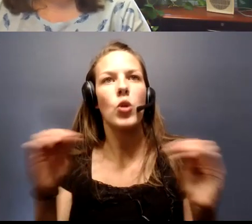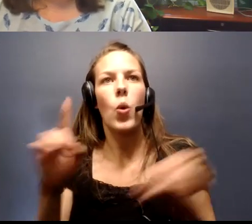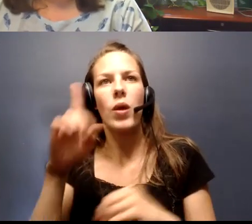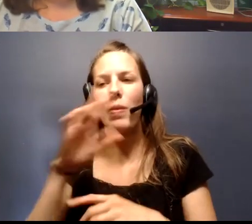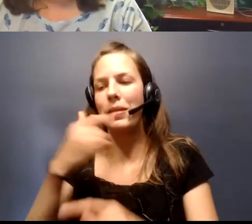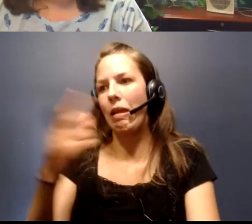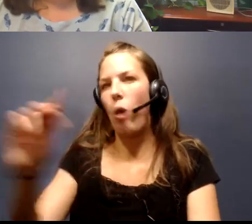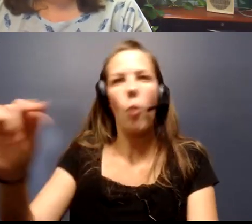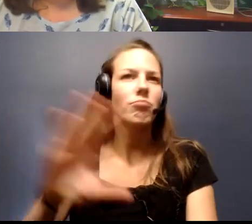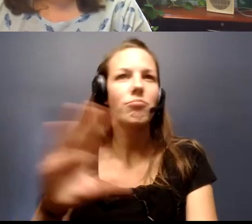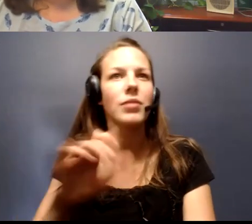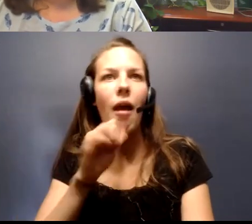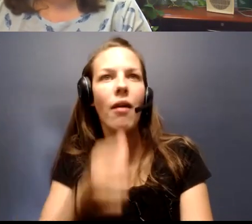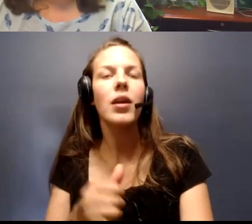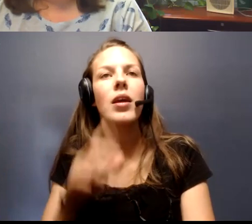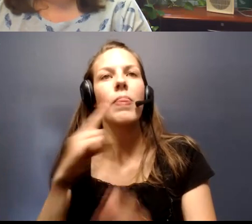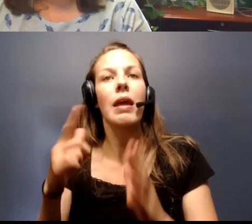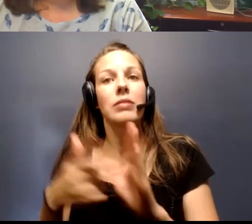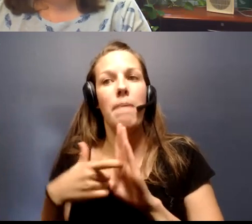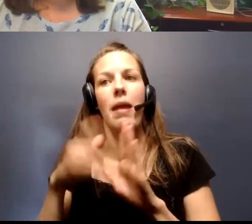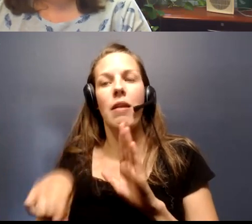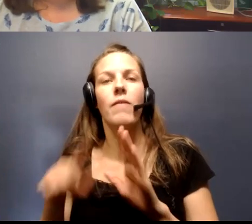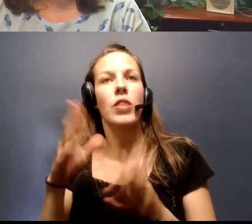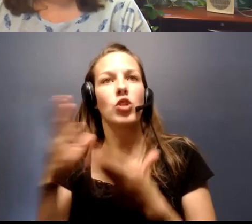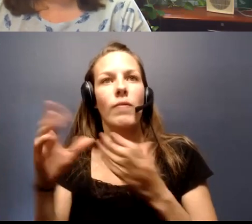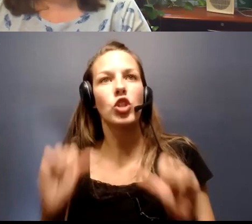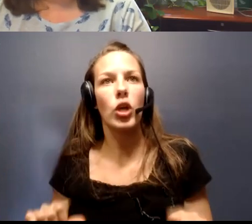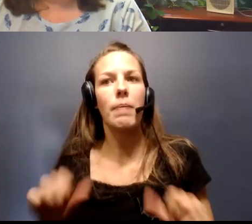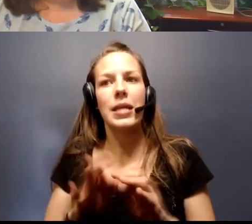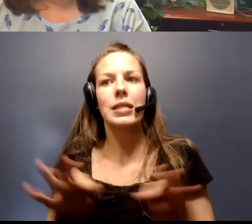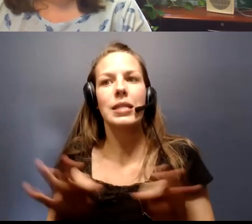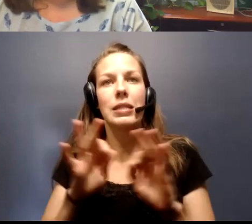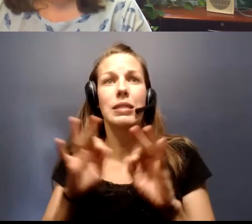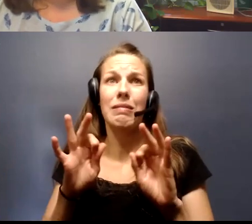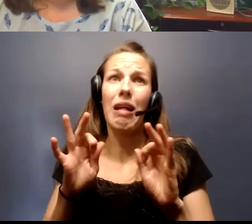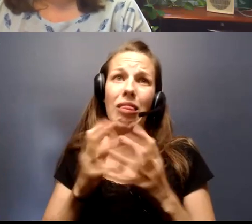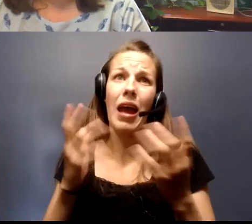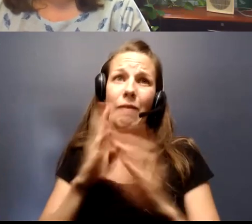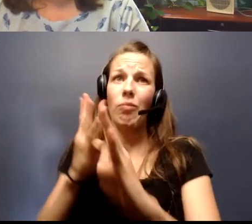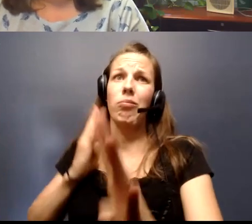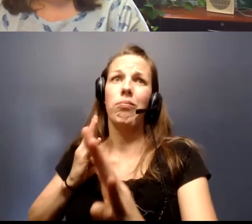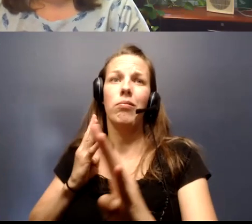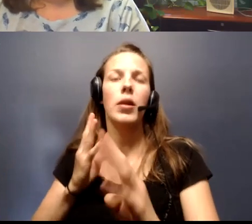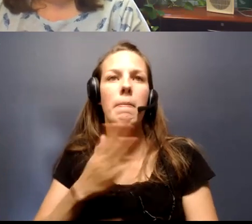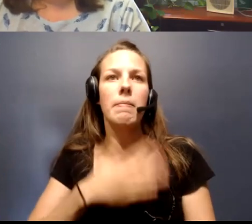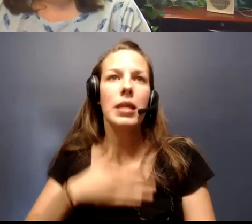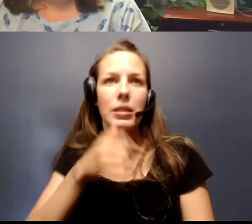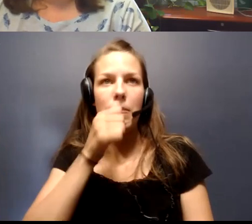away. Due to the demand for this service, there could be significant waiting lines. Please be patient.